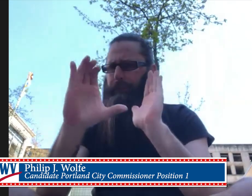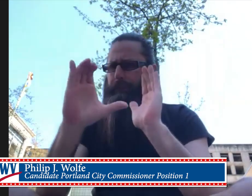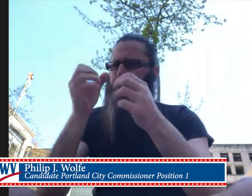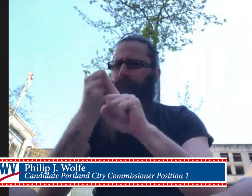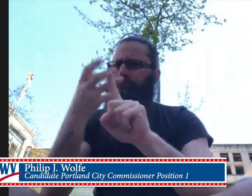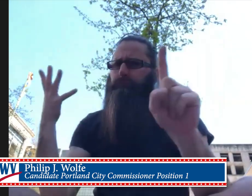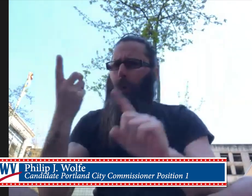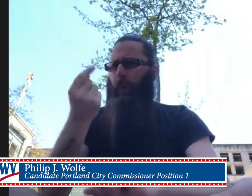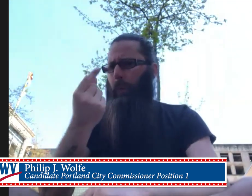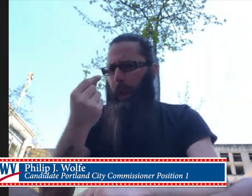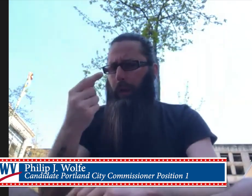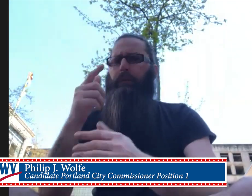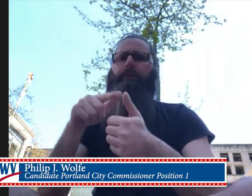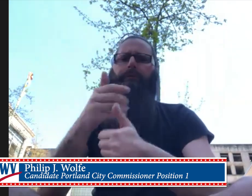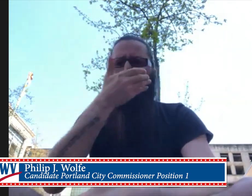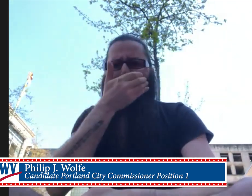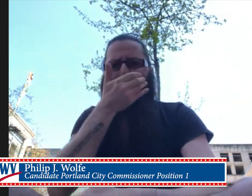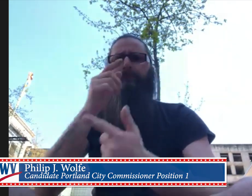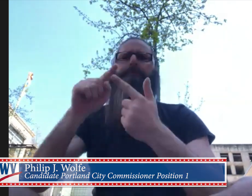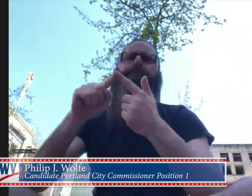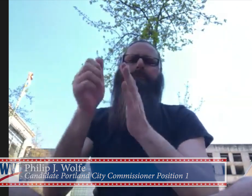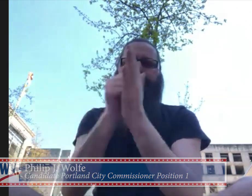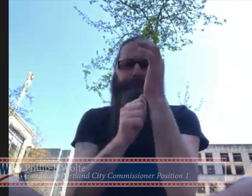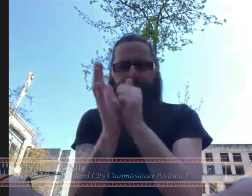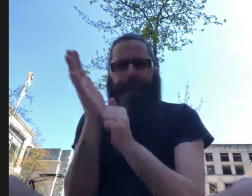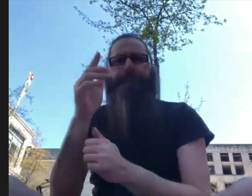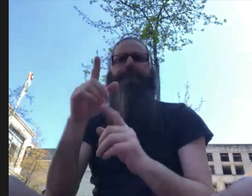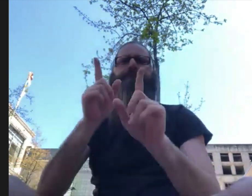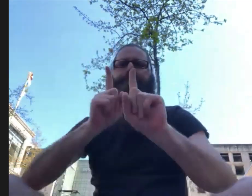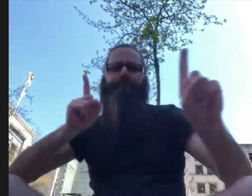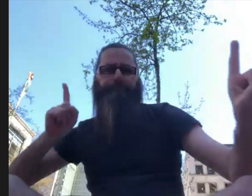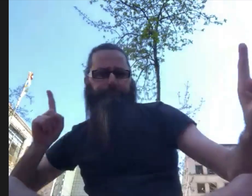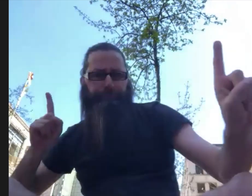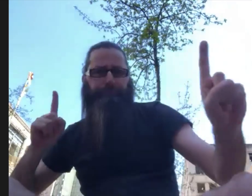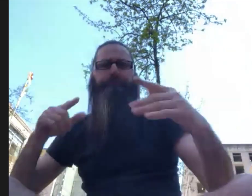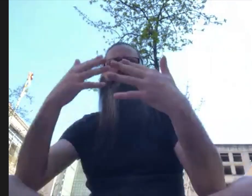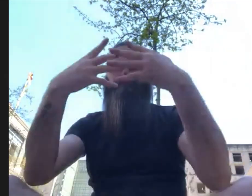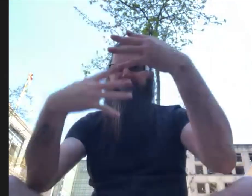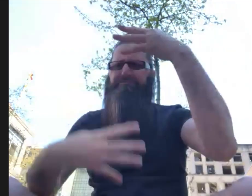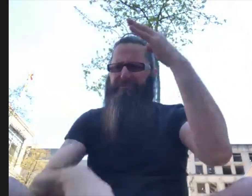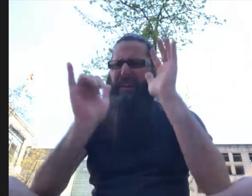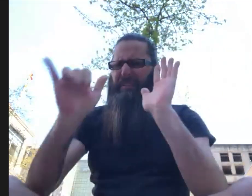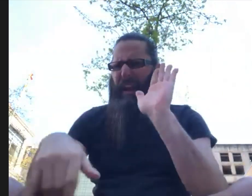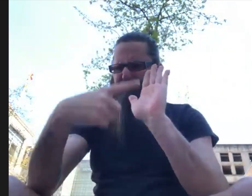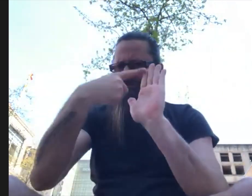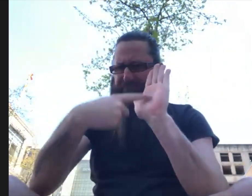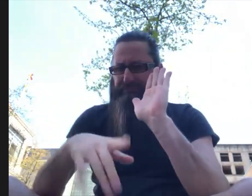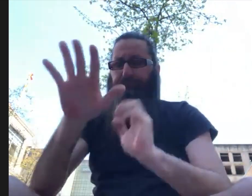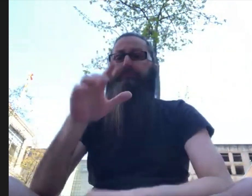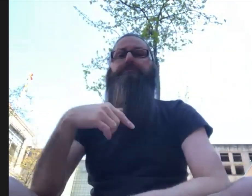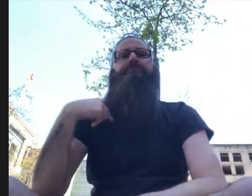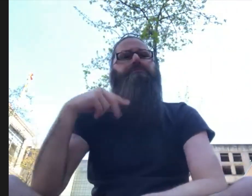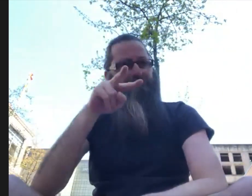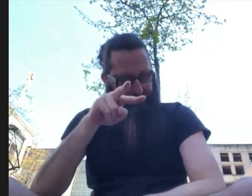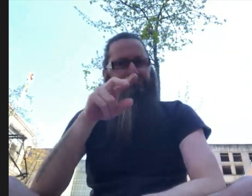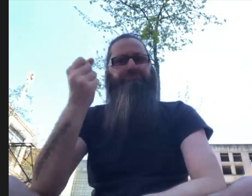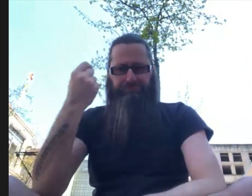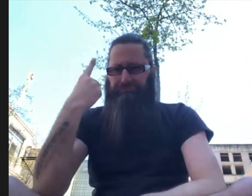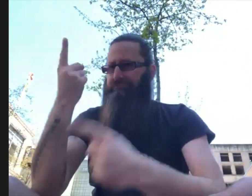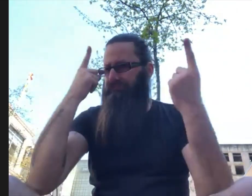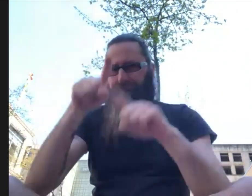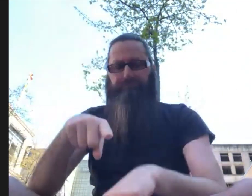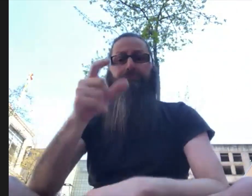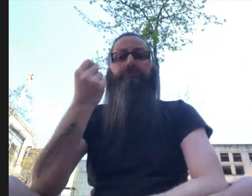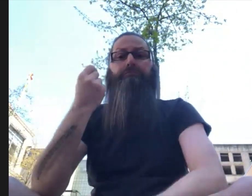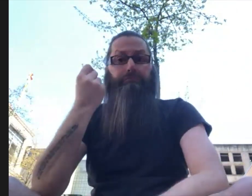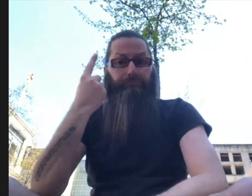Wheeler, they were very clearly explained that we require face masks, social distancing, other types